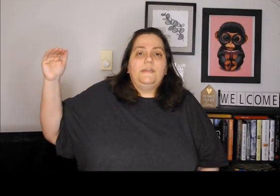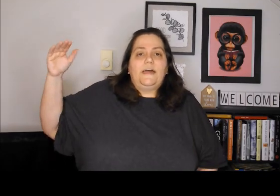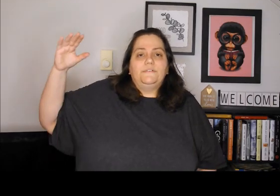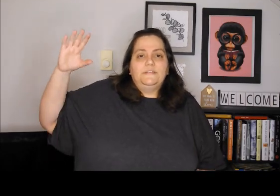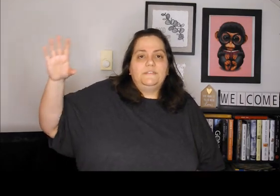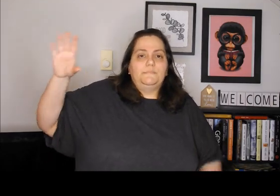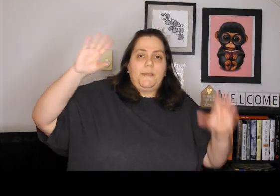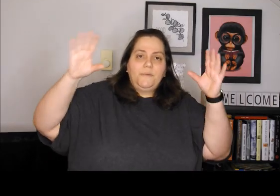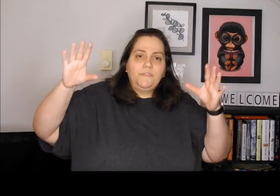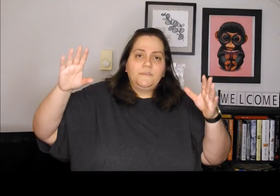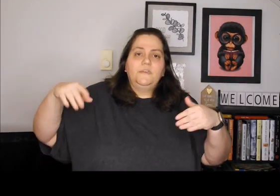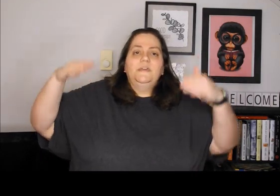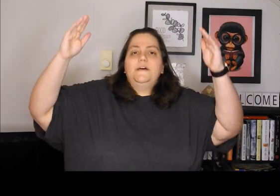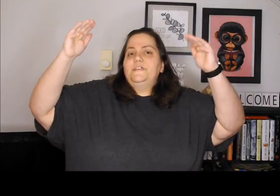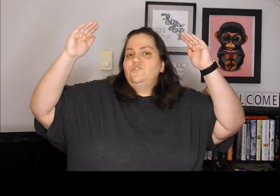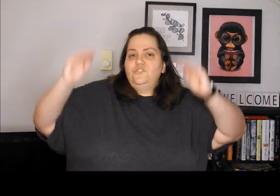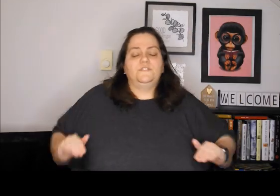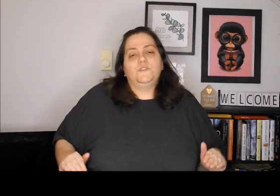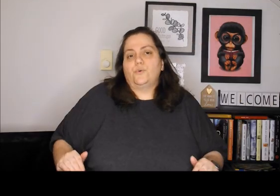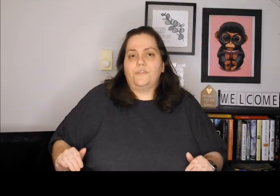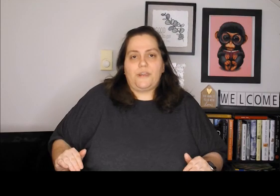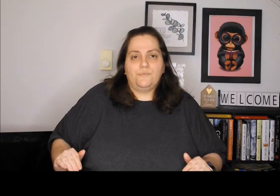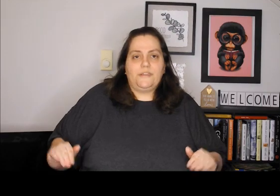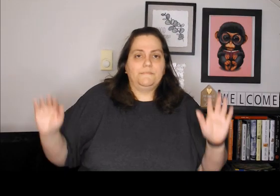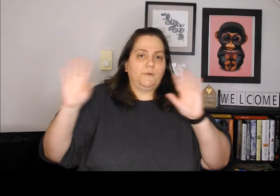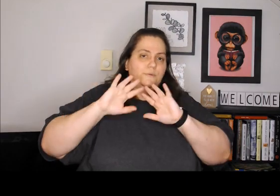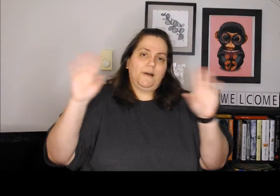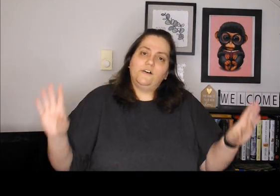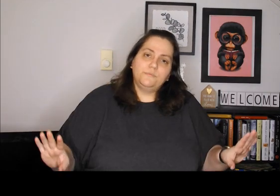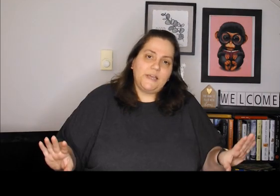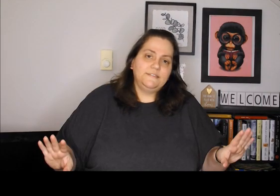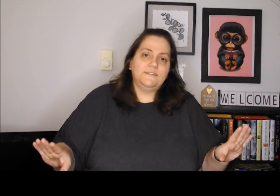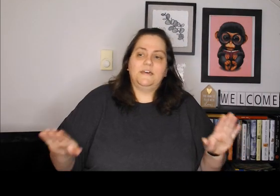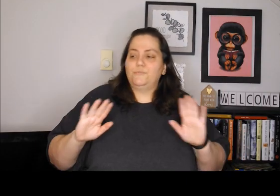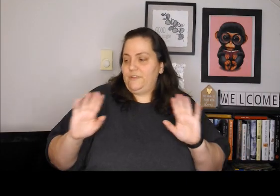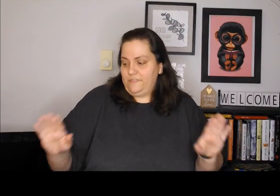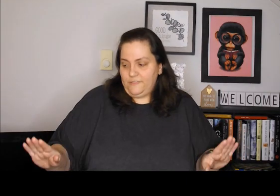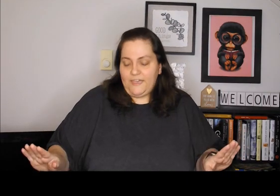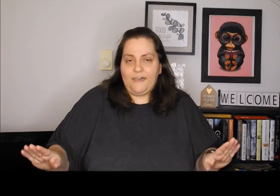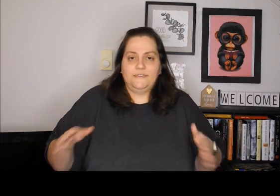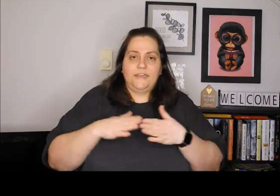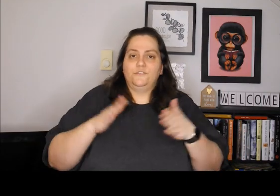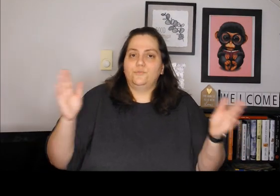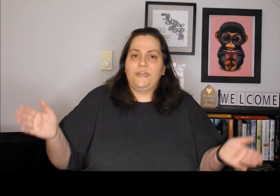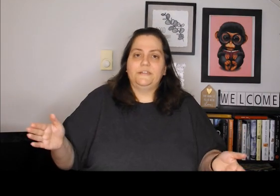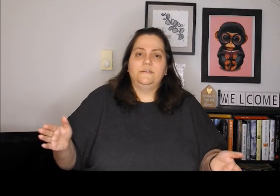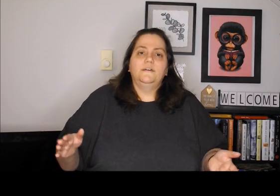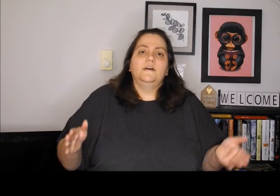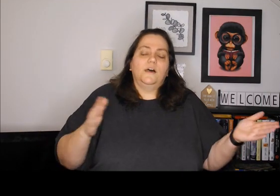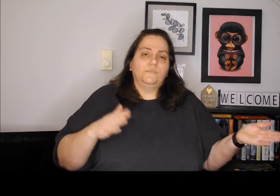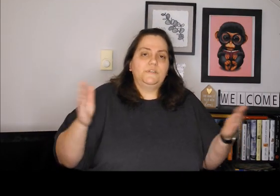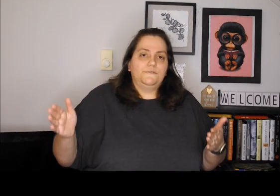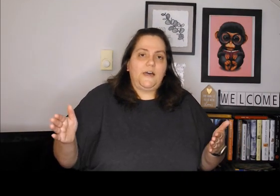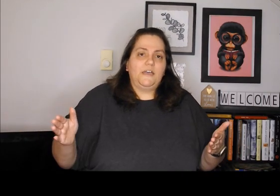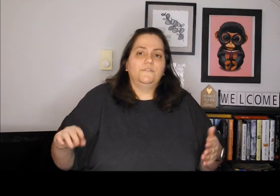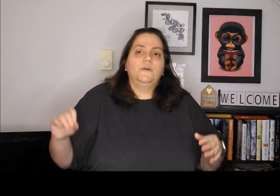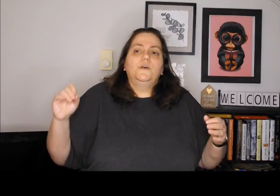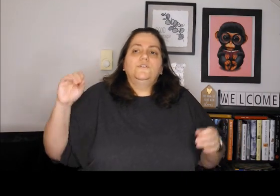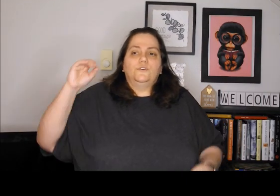have it listed by month. And then it's just in the order that I read. I'm not worried about alphabetizing them or anything like that. Again, they're rated on one to five. So